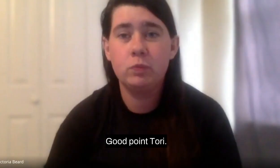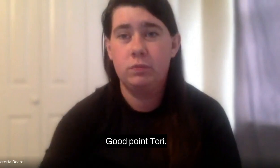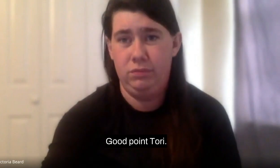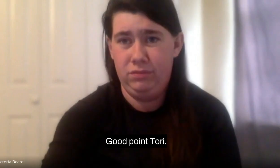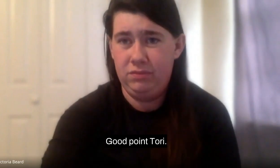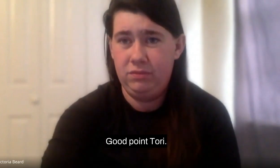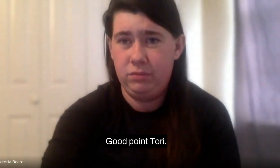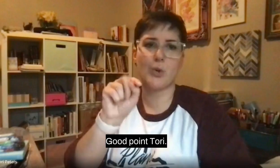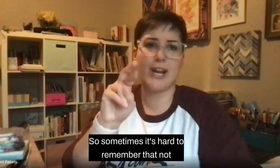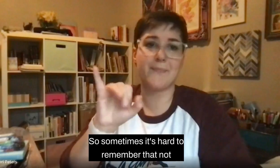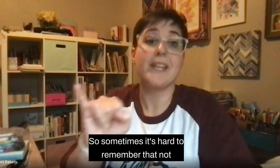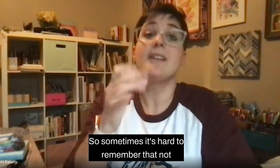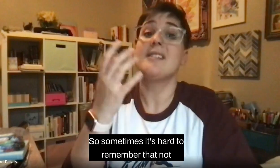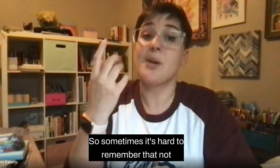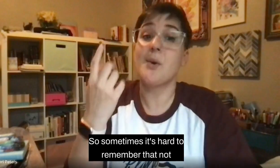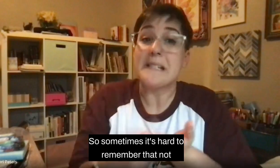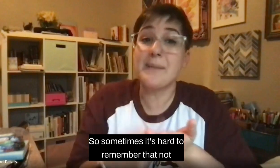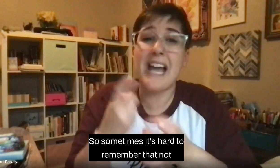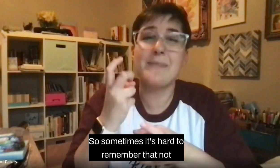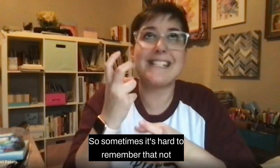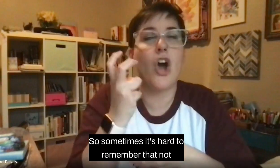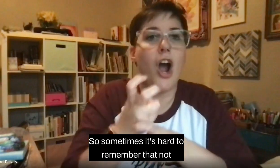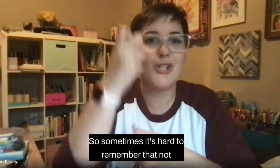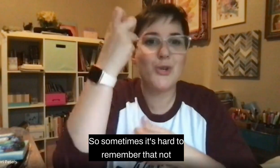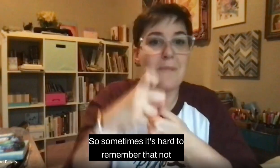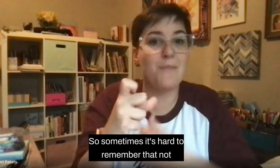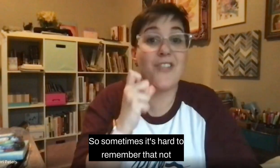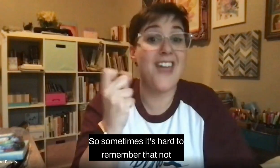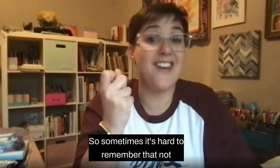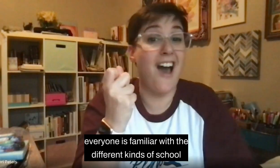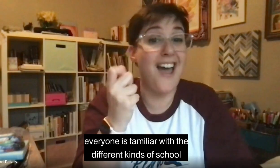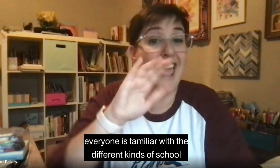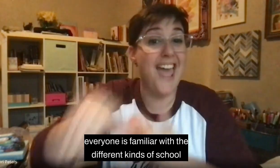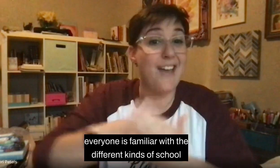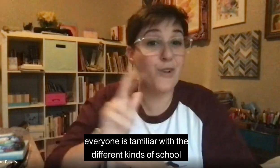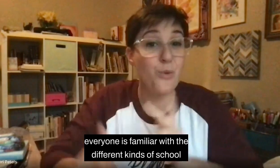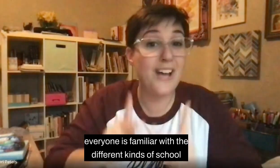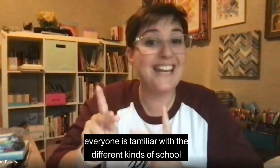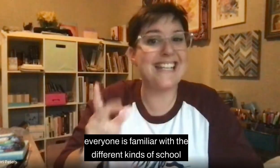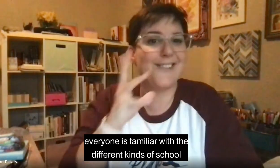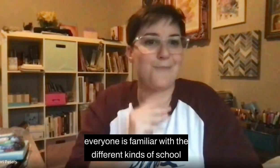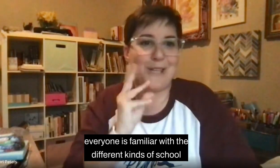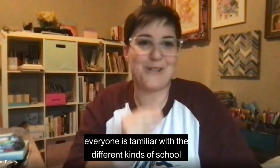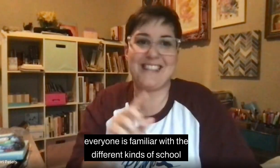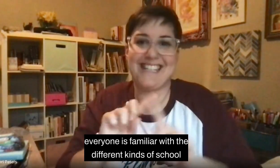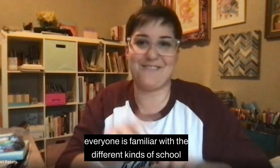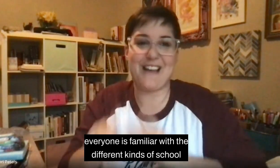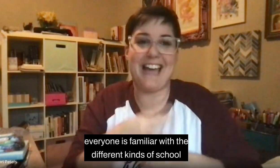Good point, Tori. So sometimes it's hard to remember that not everyone is familiar with the different kinds